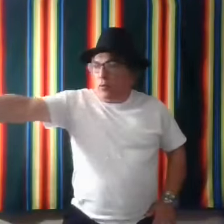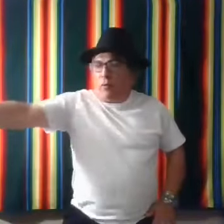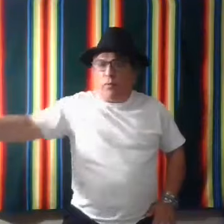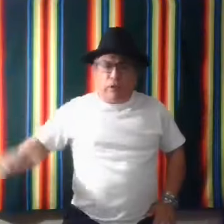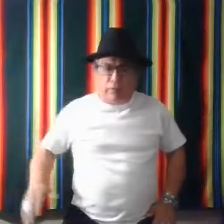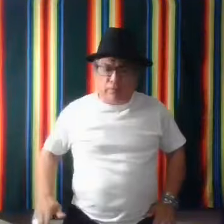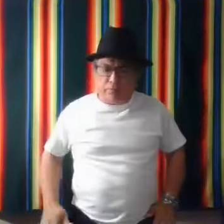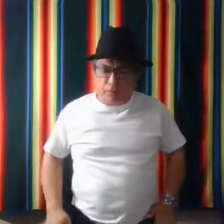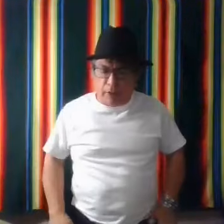three. Okay.